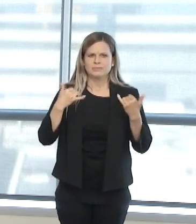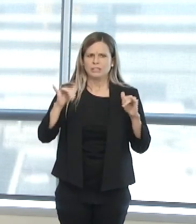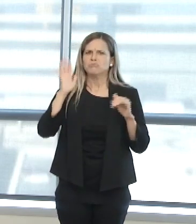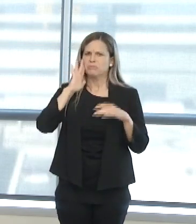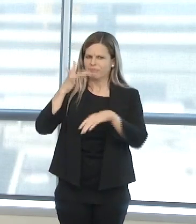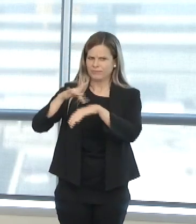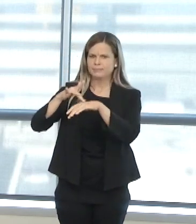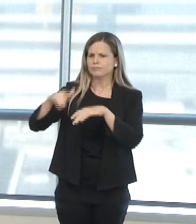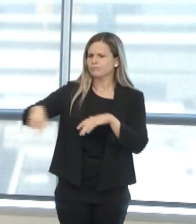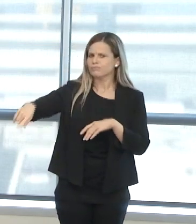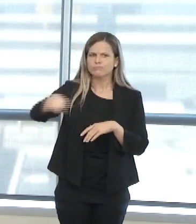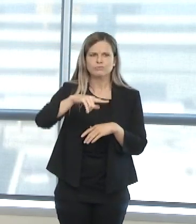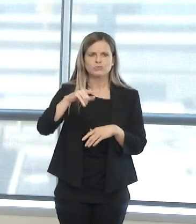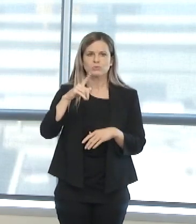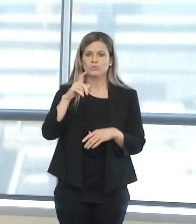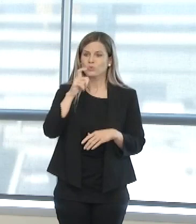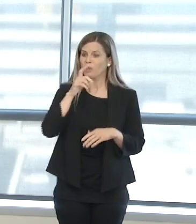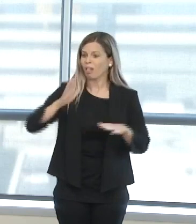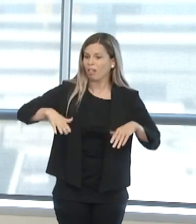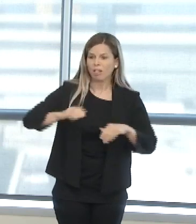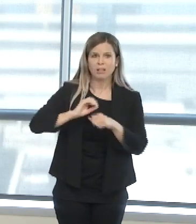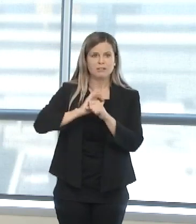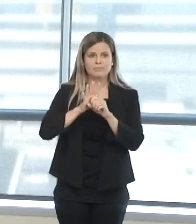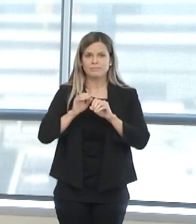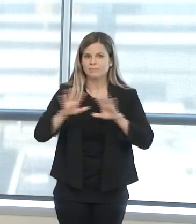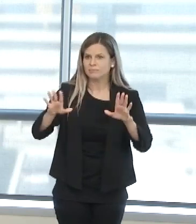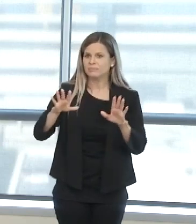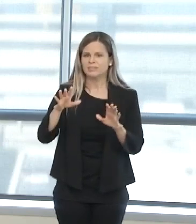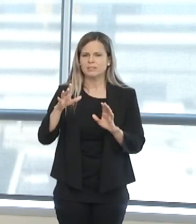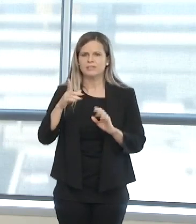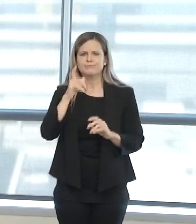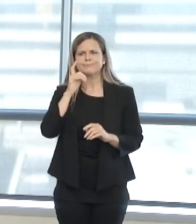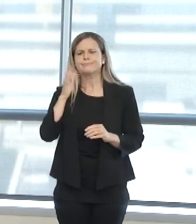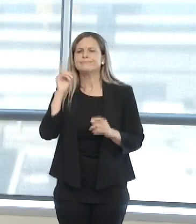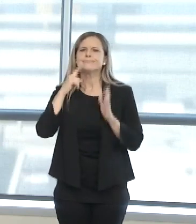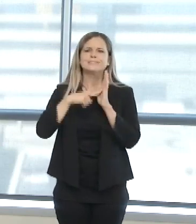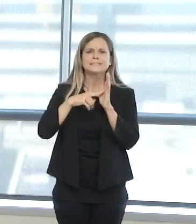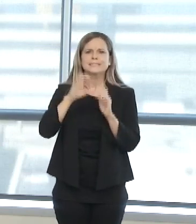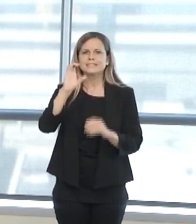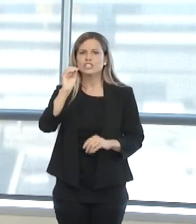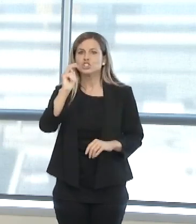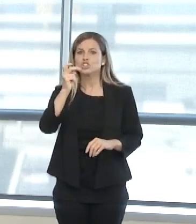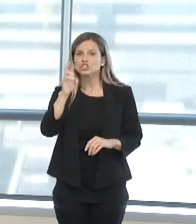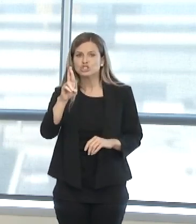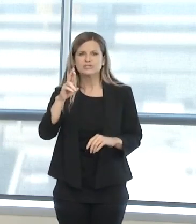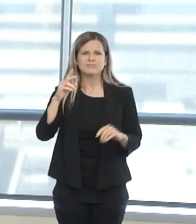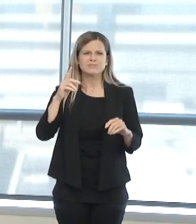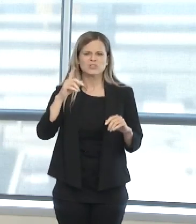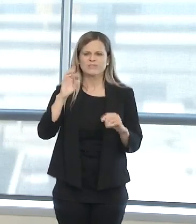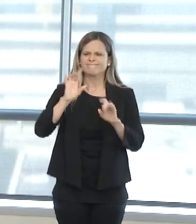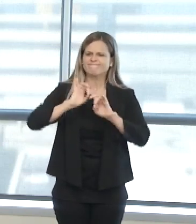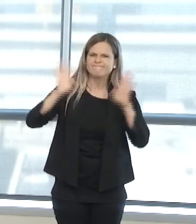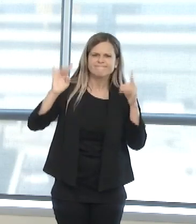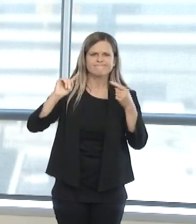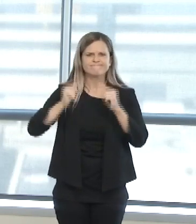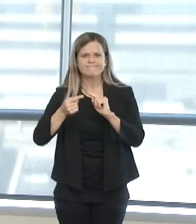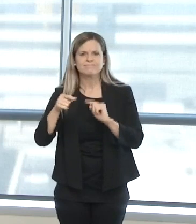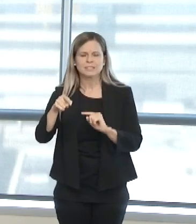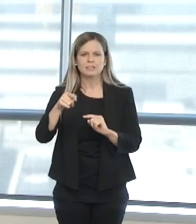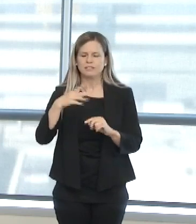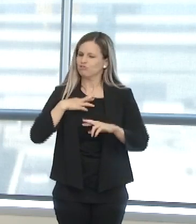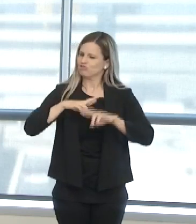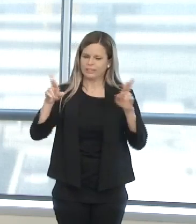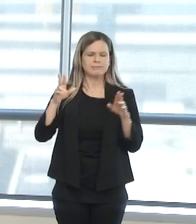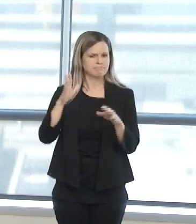facing trauma, cancer, and other critical conditions. We felt it was critical to accelerate this project to activate